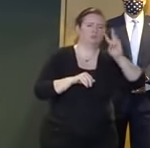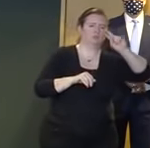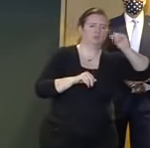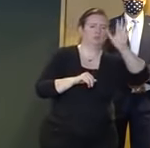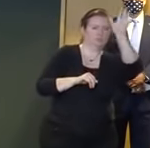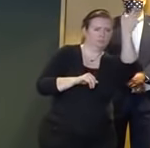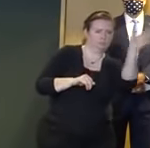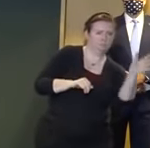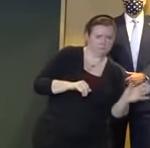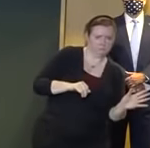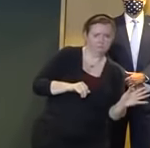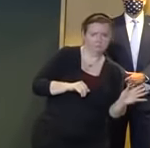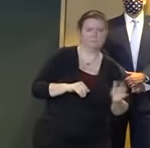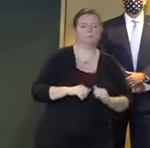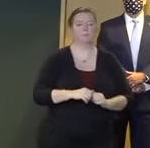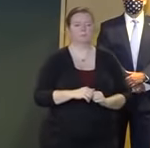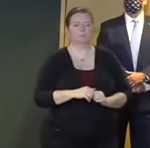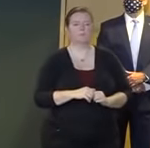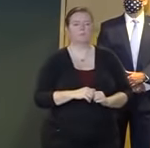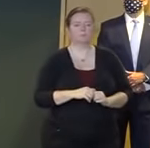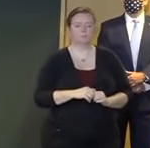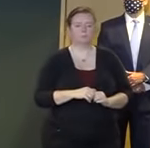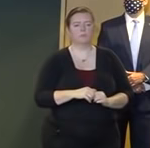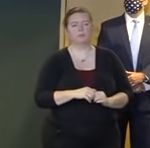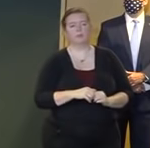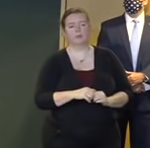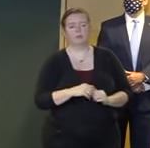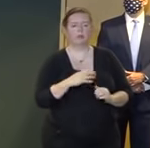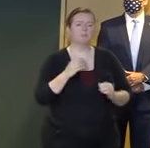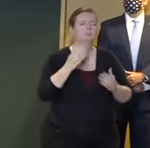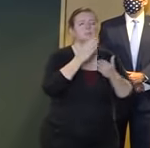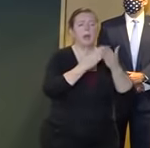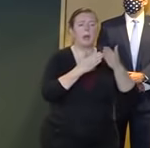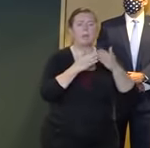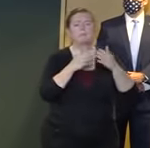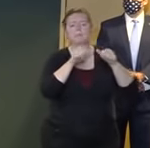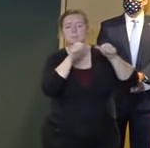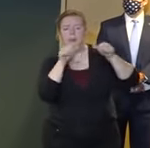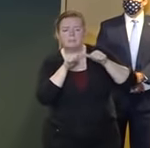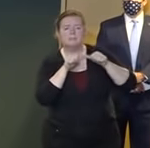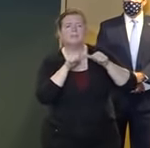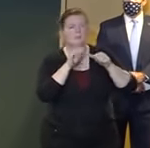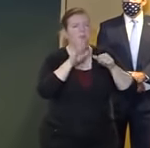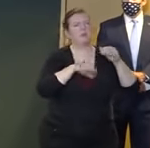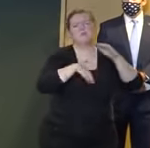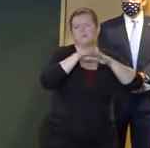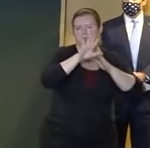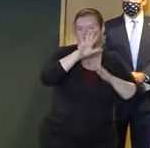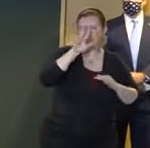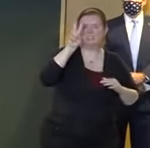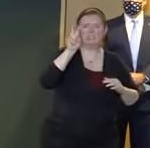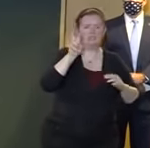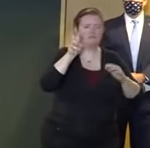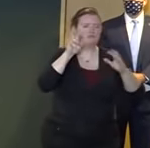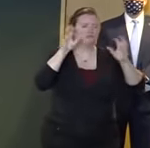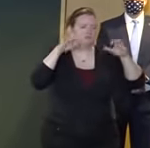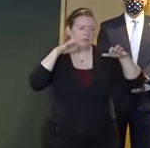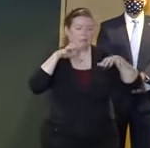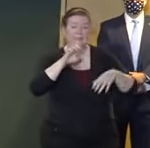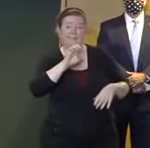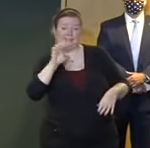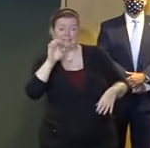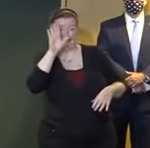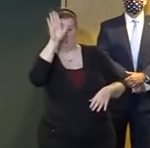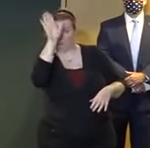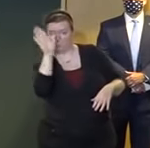as I mentioned up to five inches possible in some spots with lessening amounts as we move east and down along the shore